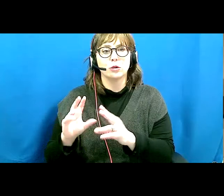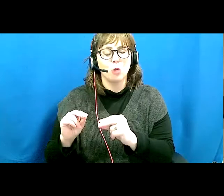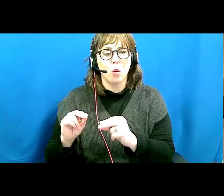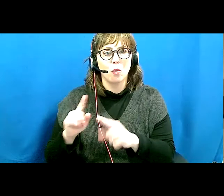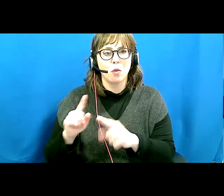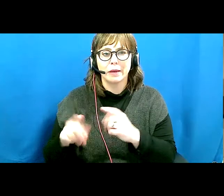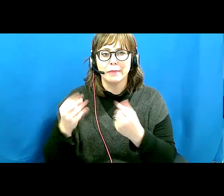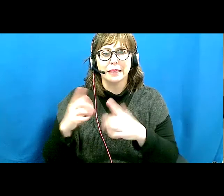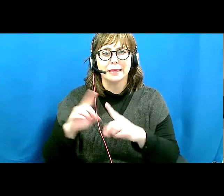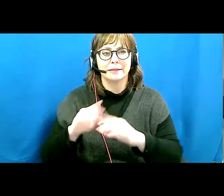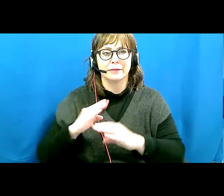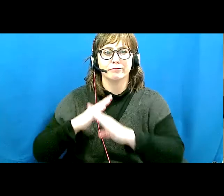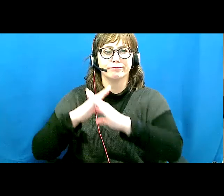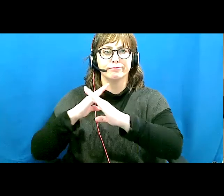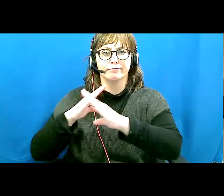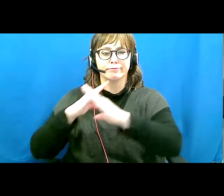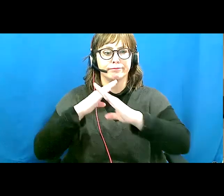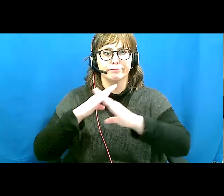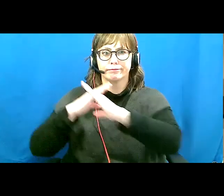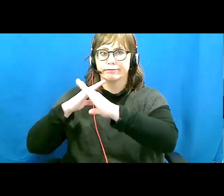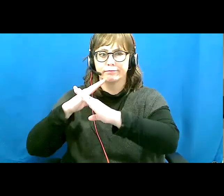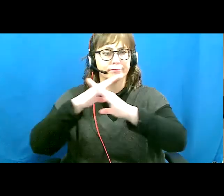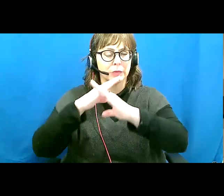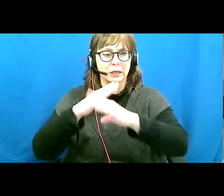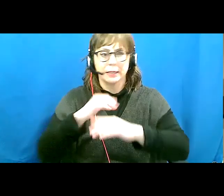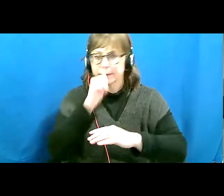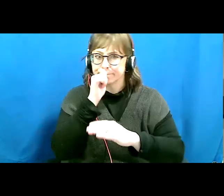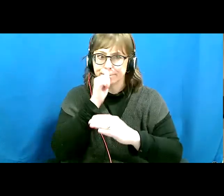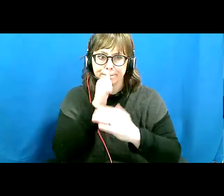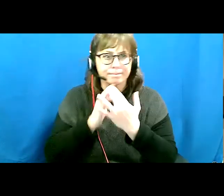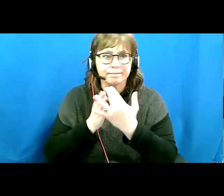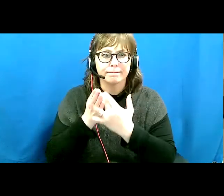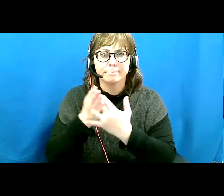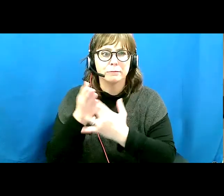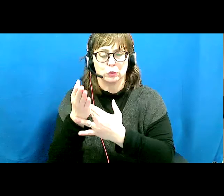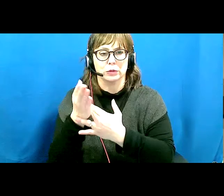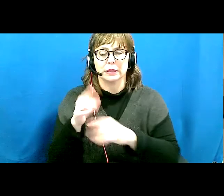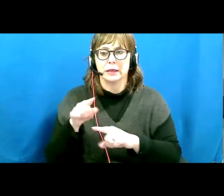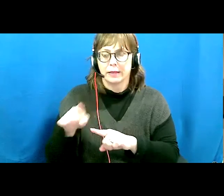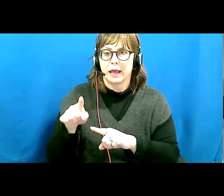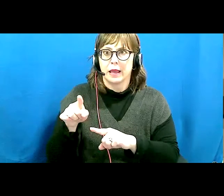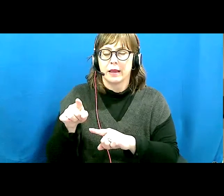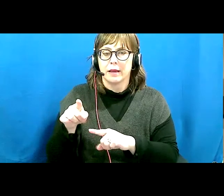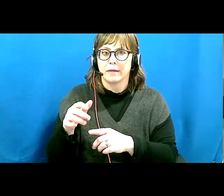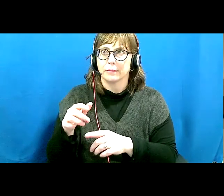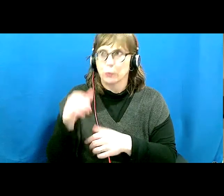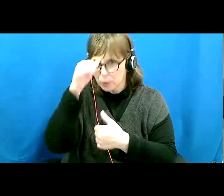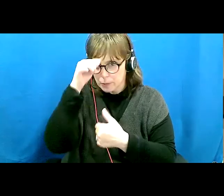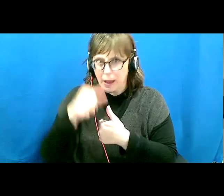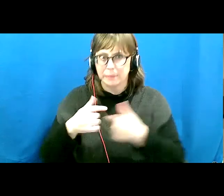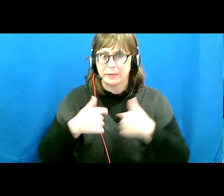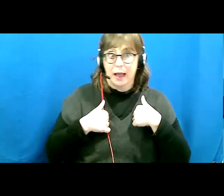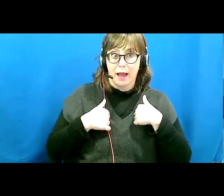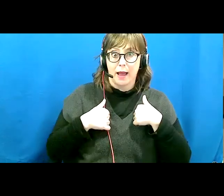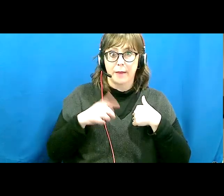obstacles that have been erected that make my life more difficult and serve as a constant reminder to me that I am disabled